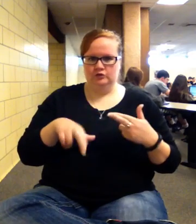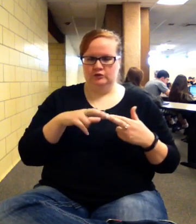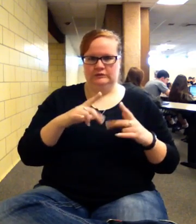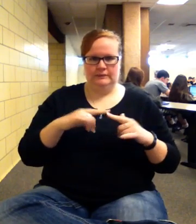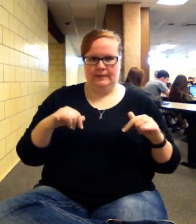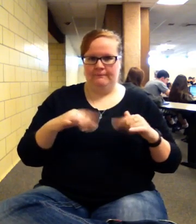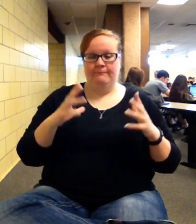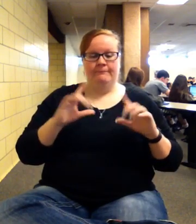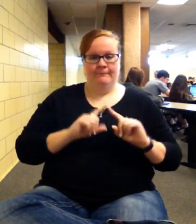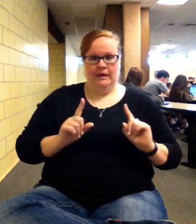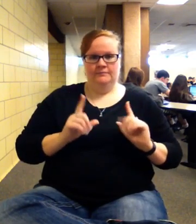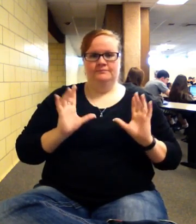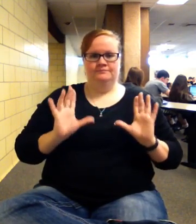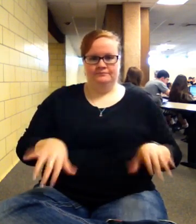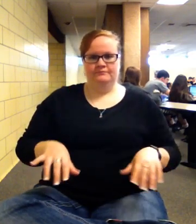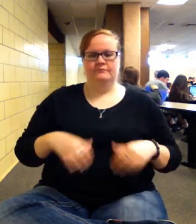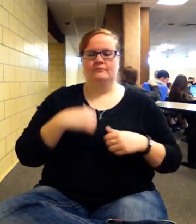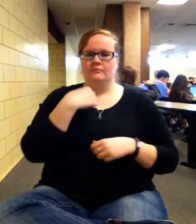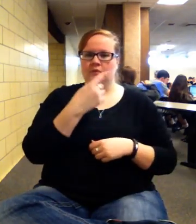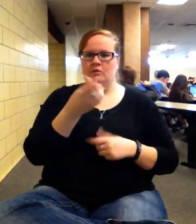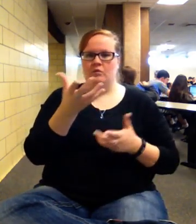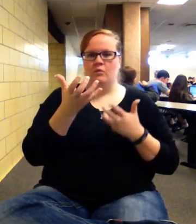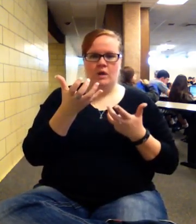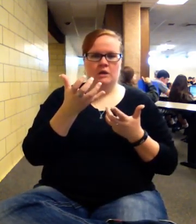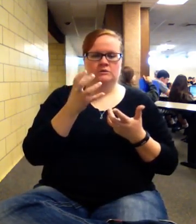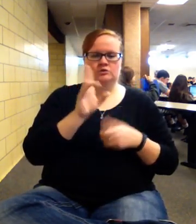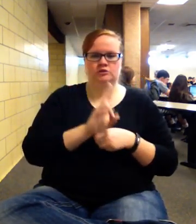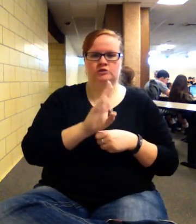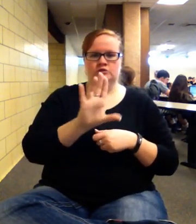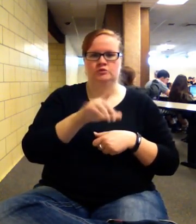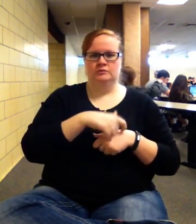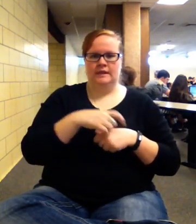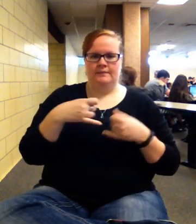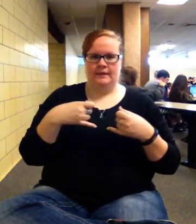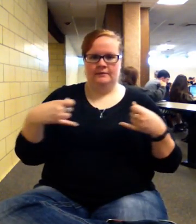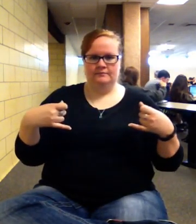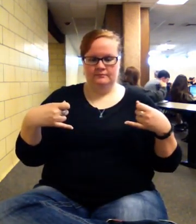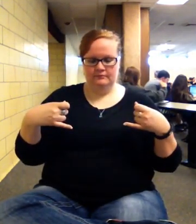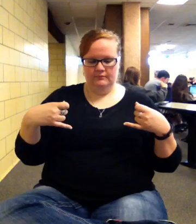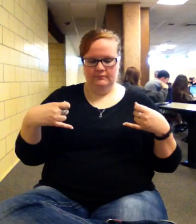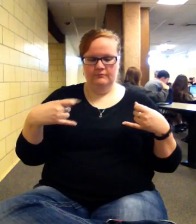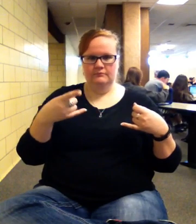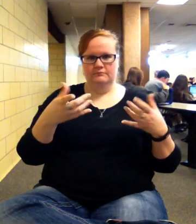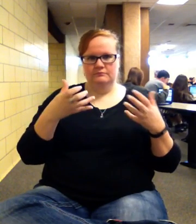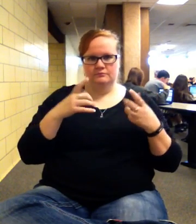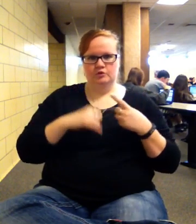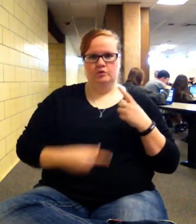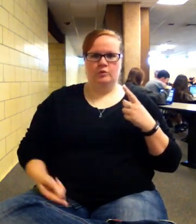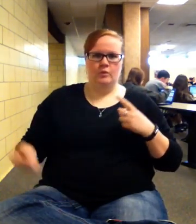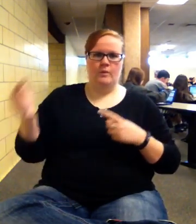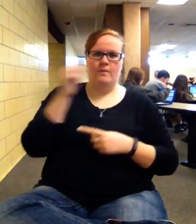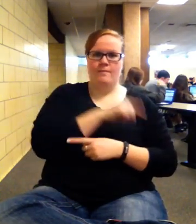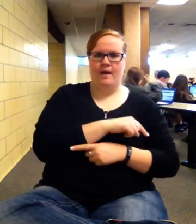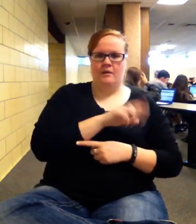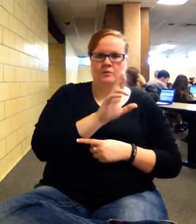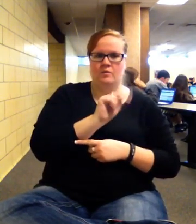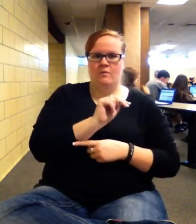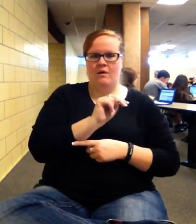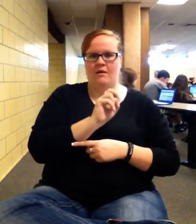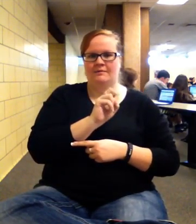So what they're telling you here is they want you to use the timeline, and they want you to go back to your uneven cash flow mode of your calculator and